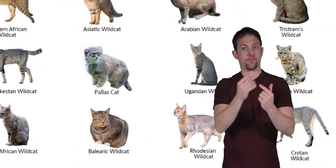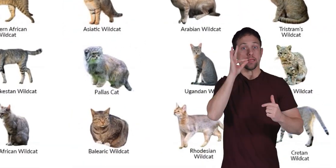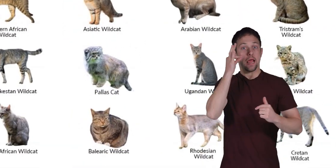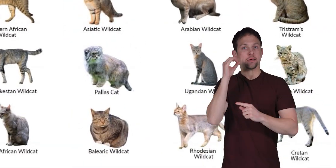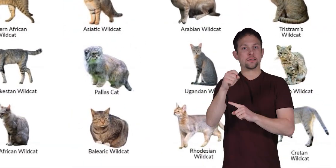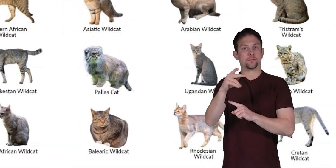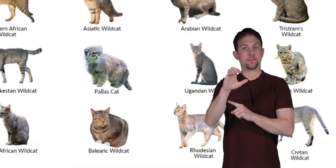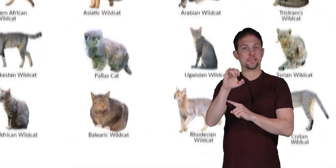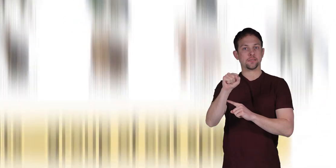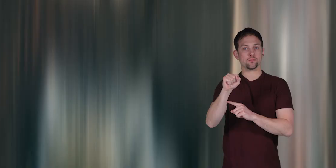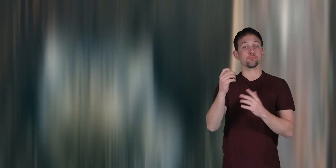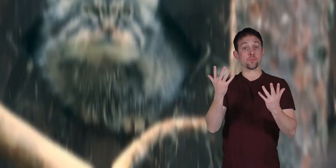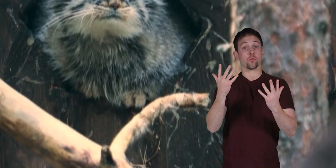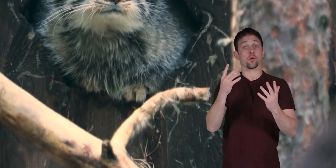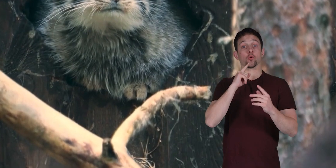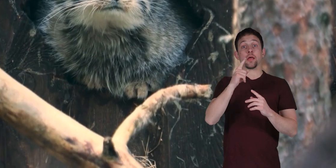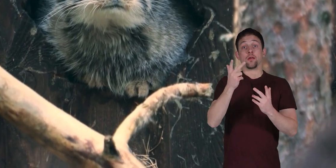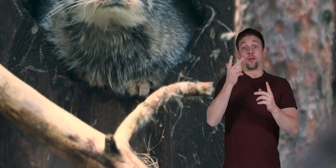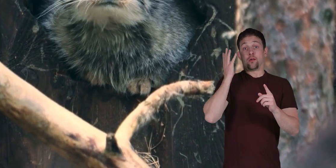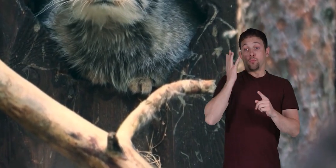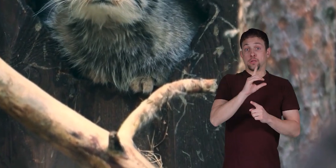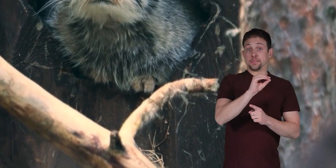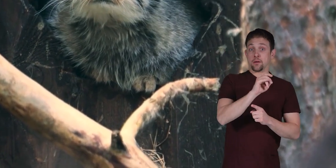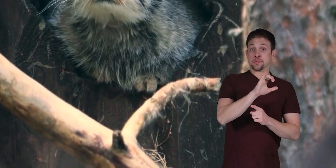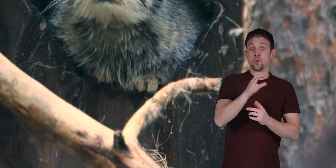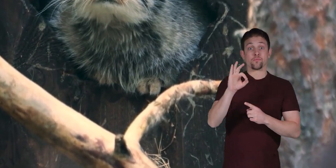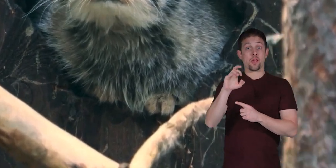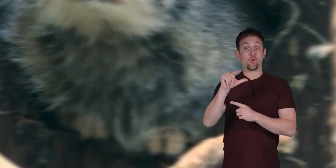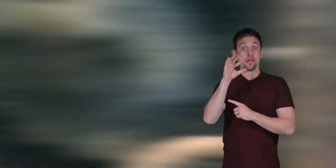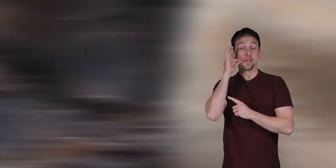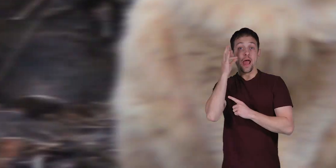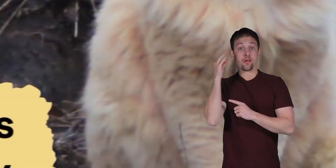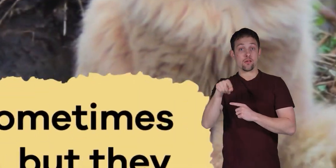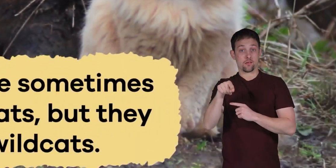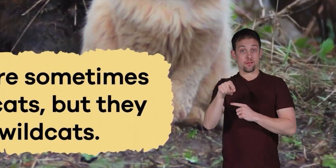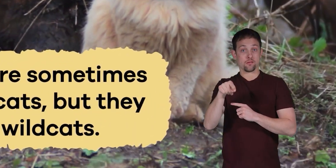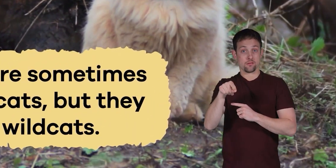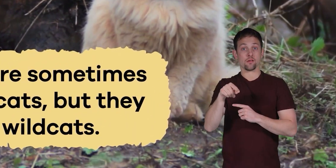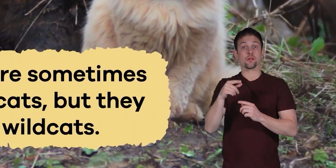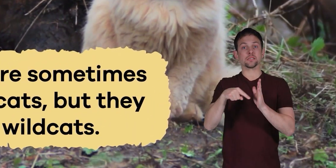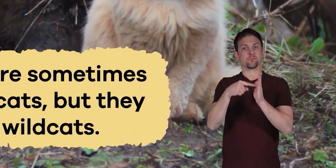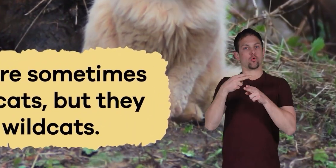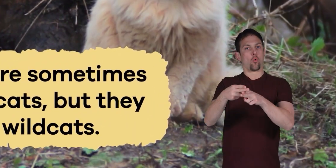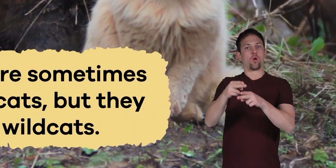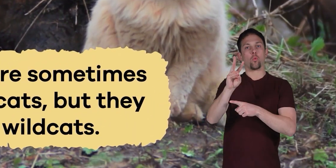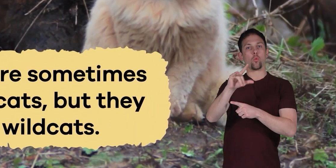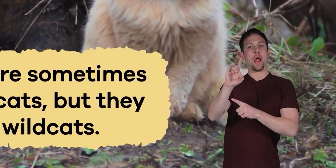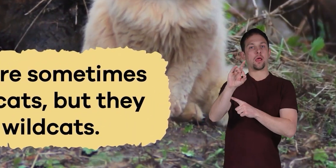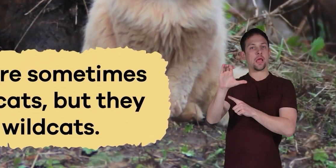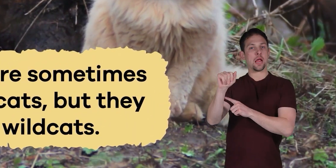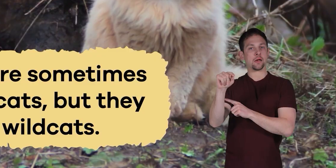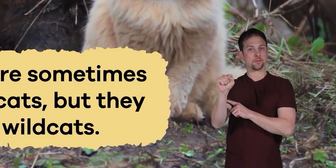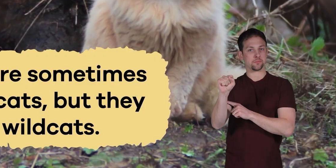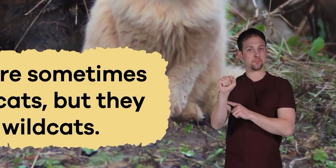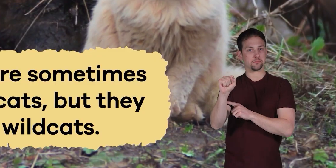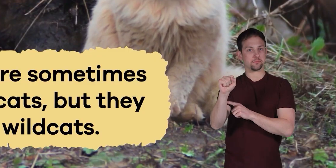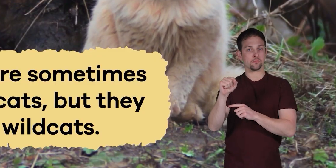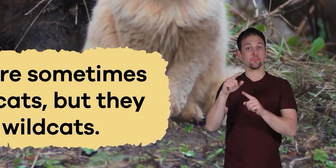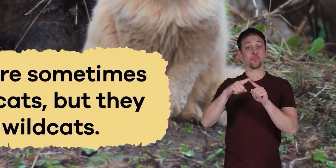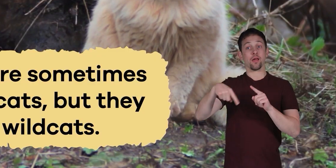cat species. So yes, formerly domestic or feral cats are sometimes called wild cats, but